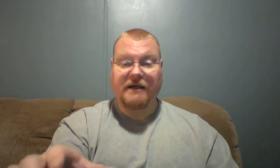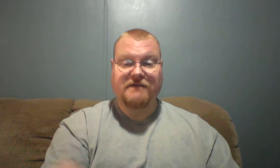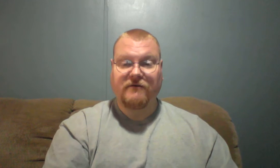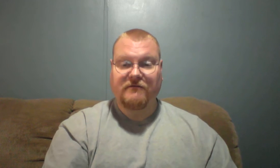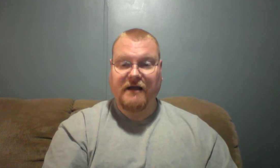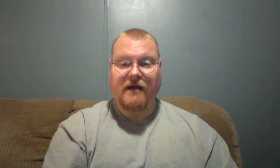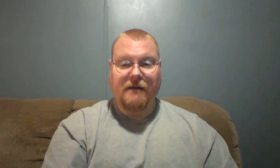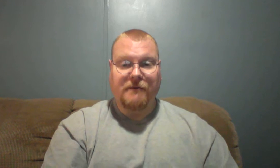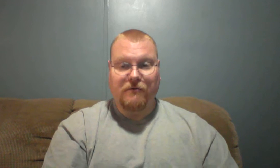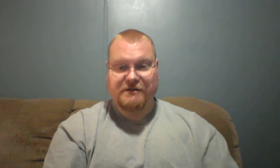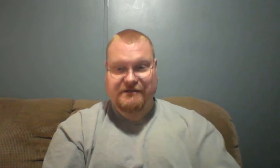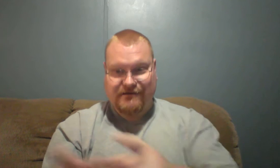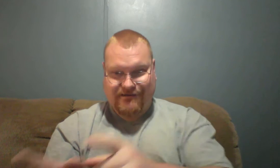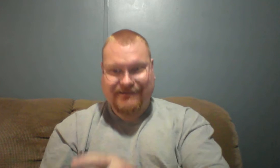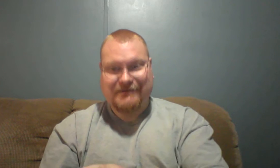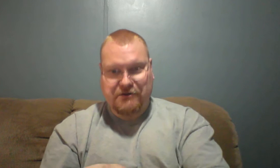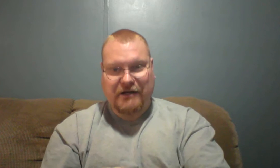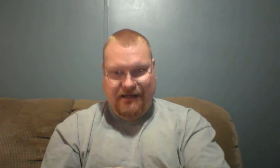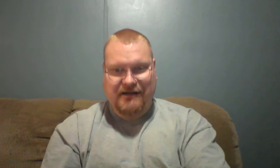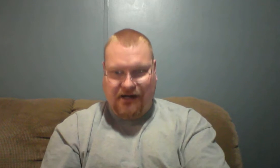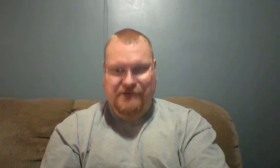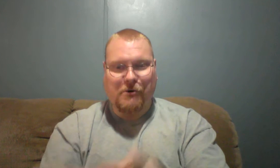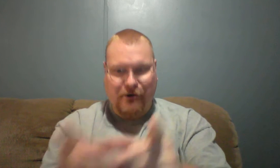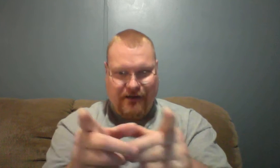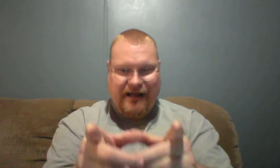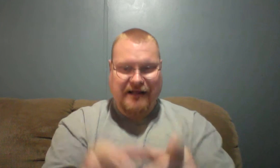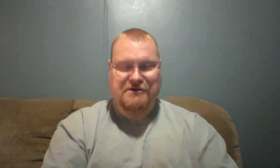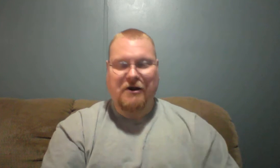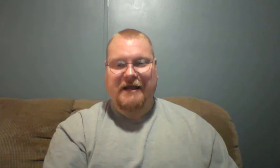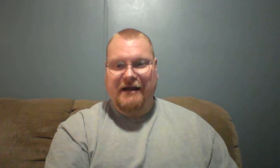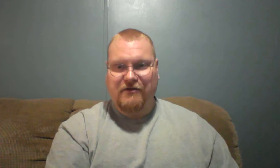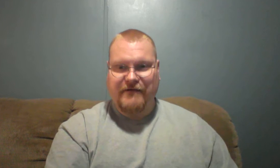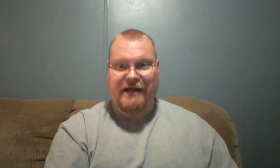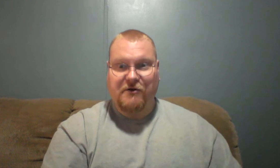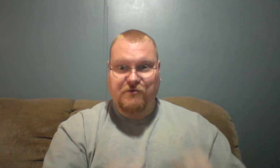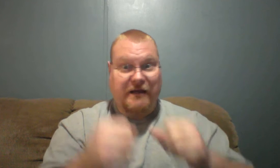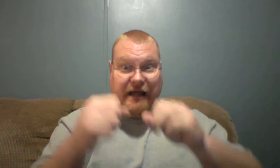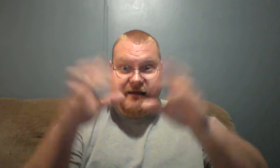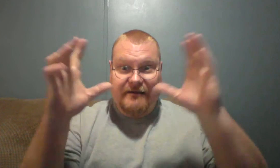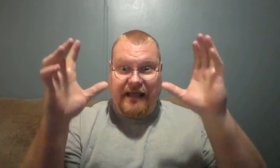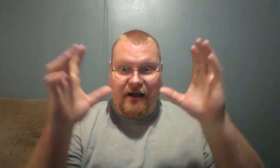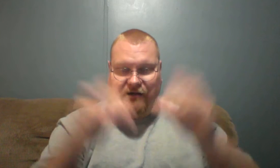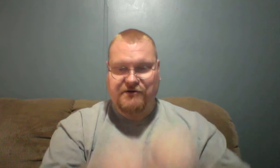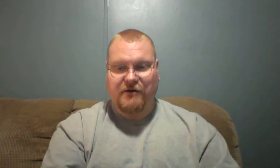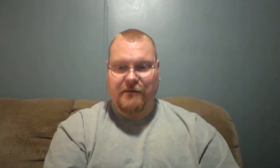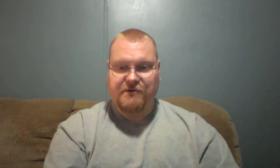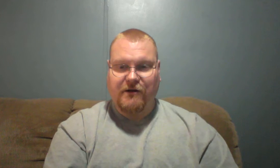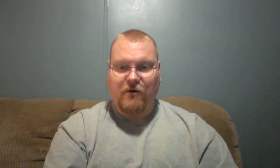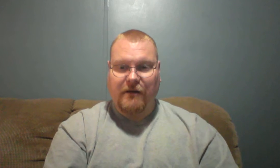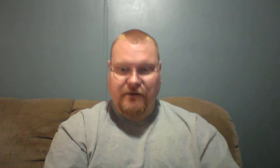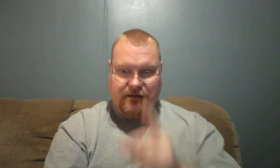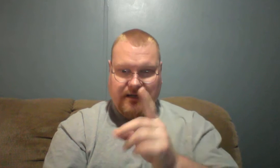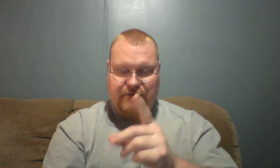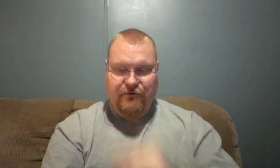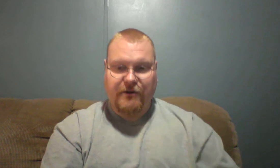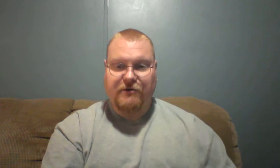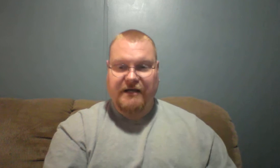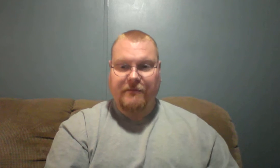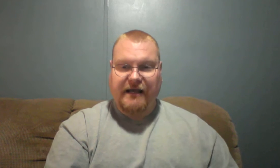peaceful, everything. But once start getting into God's word and start getting on the video, it's when chaos erupts. You know what, but rebuke him and guess